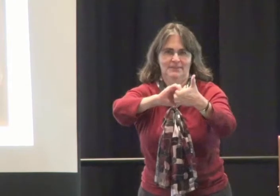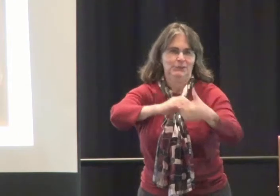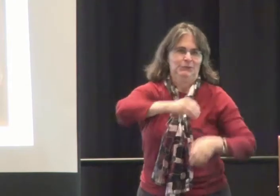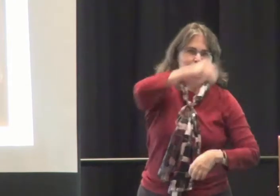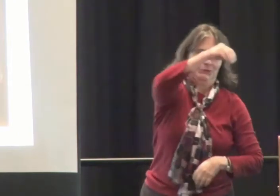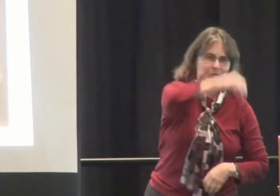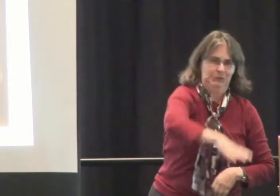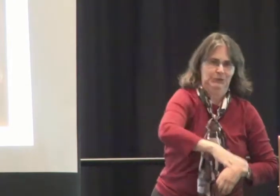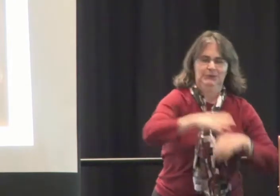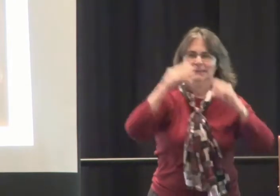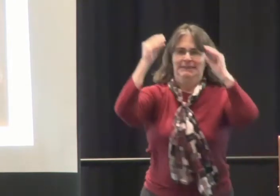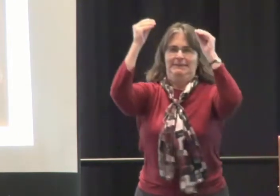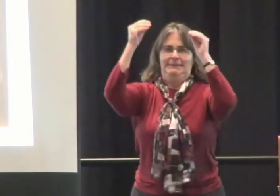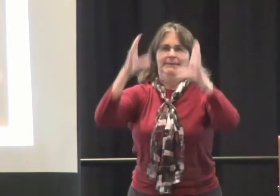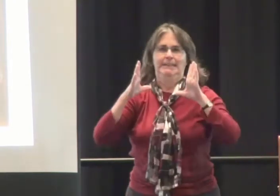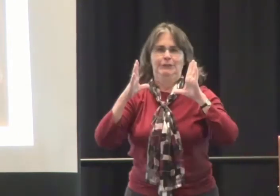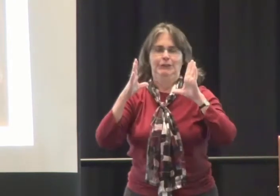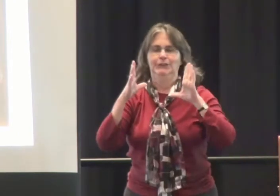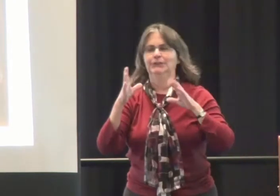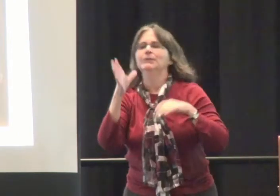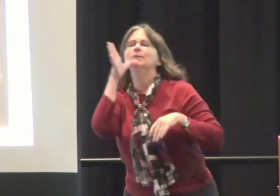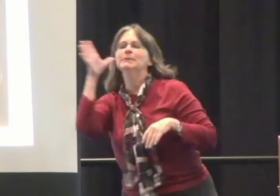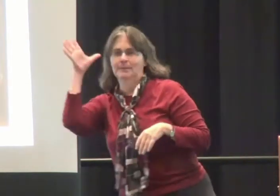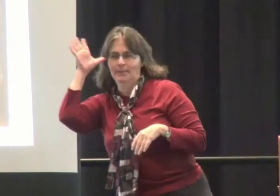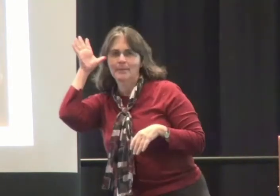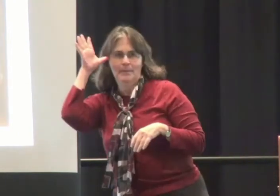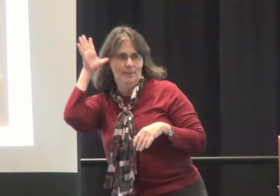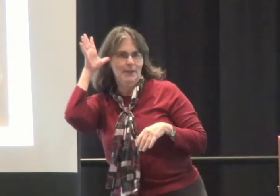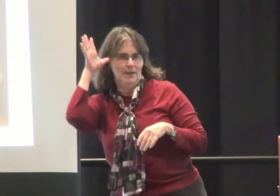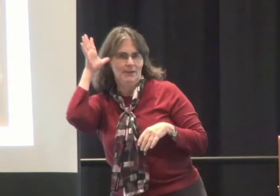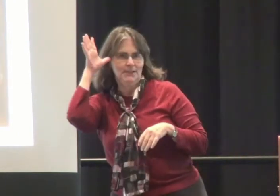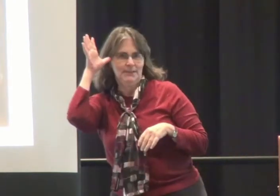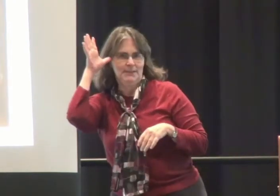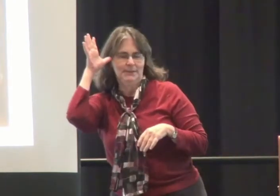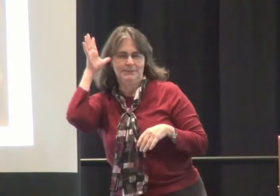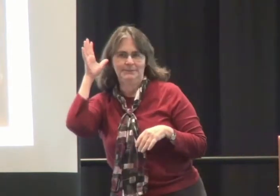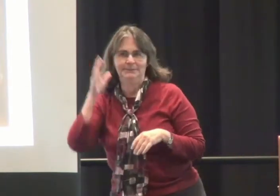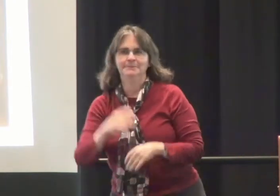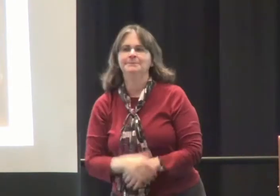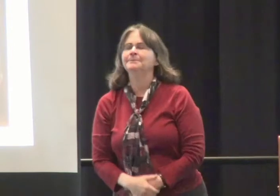Roxanne was masterful at making connections between the students and their families.